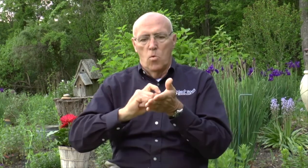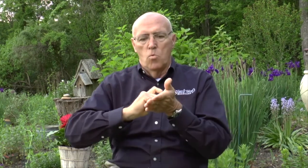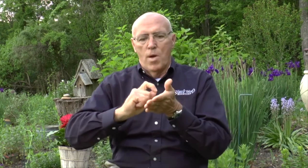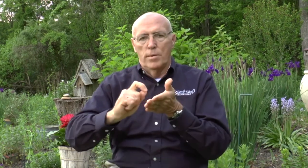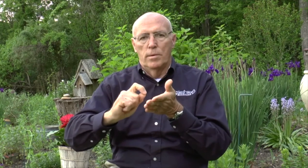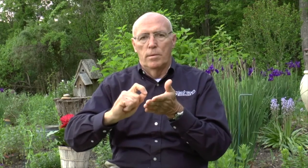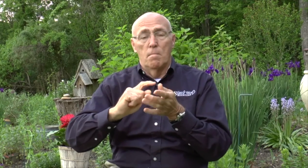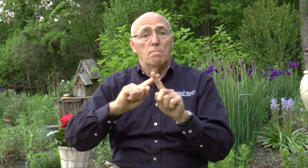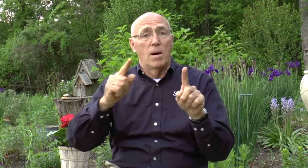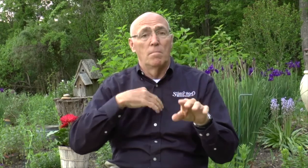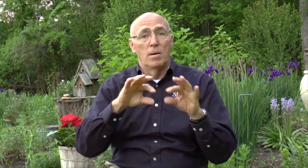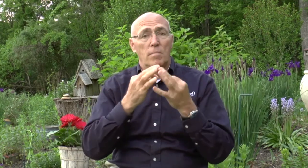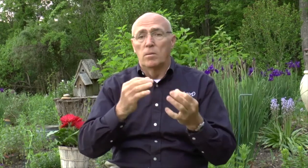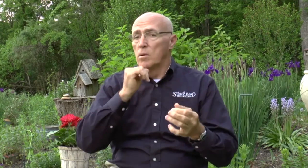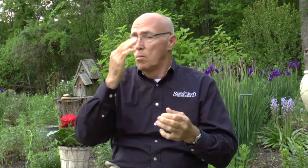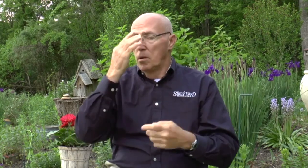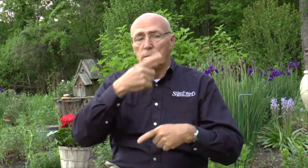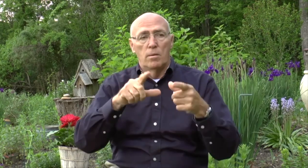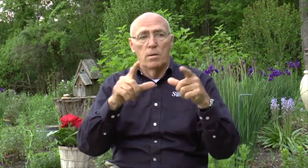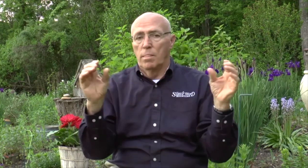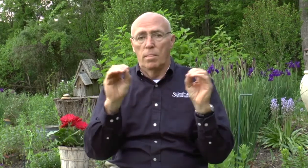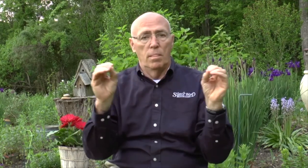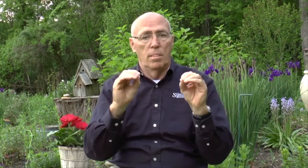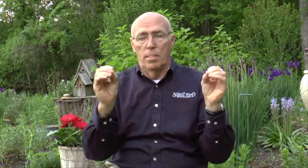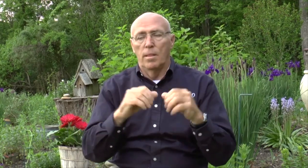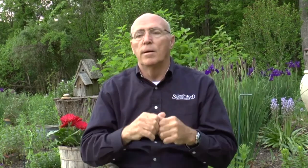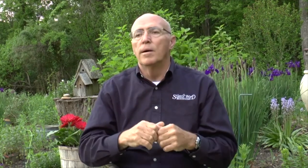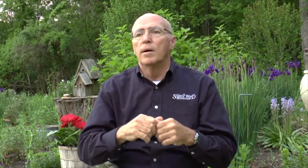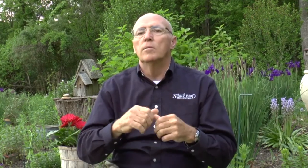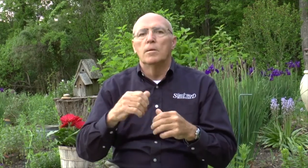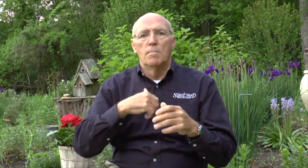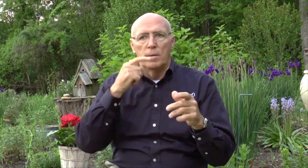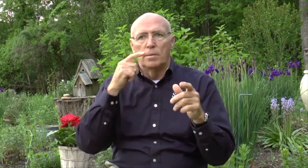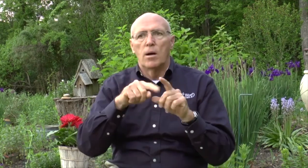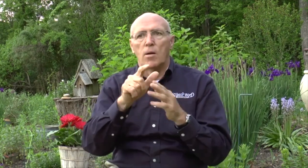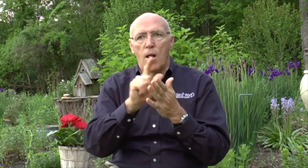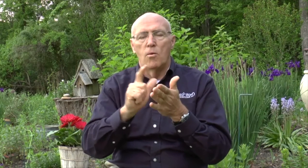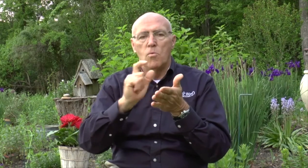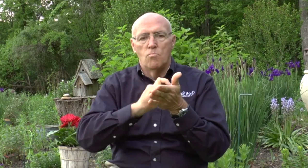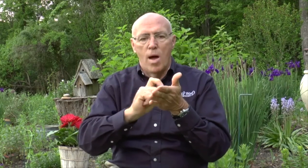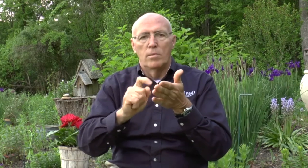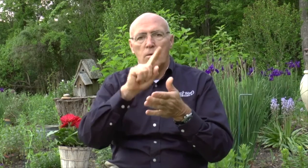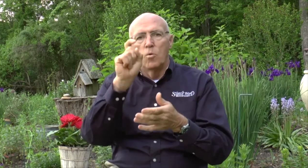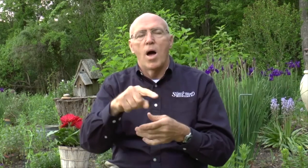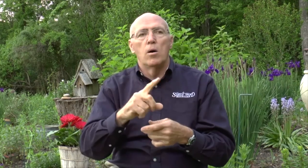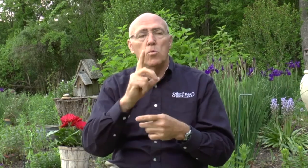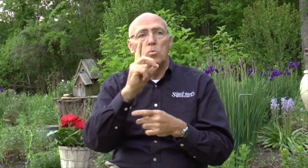and she had a piece of paper and she began. Nobody in my family knew sign language, by the way. And so my sister-in-law began to write